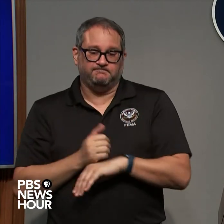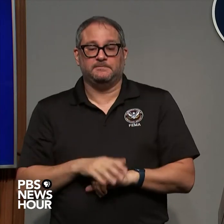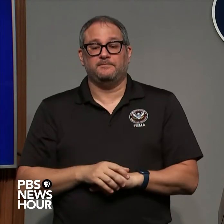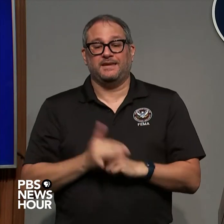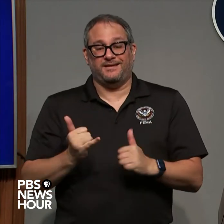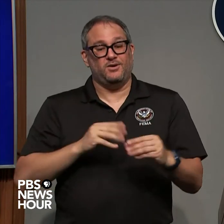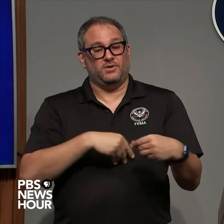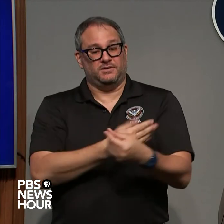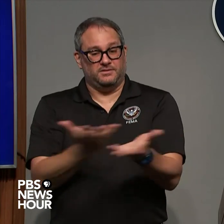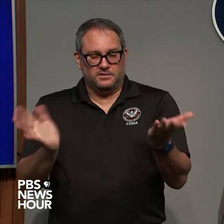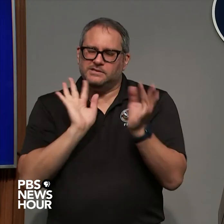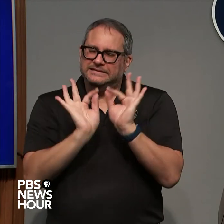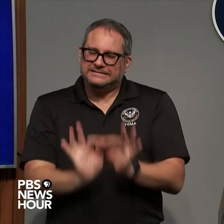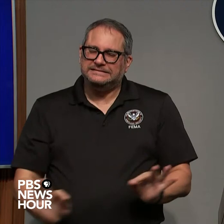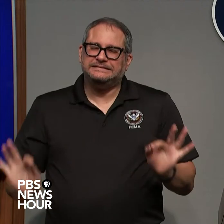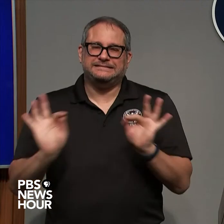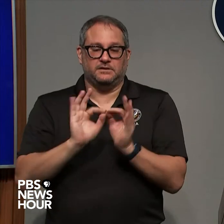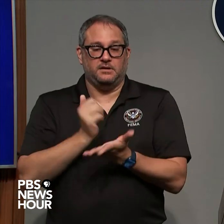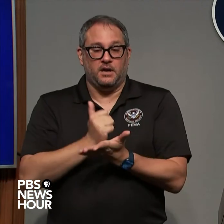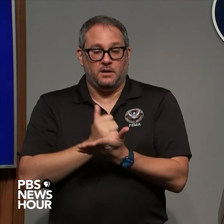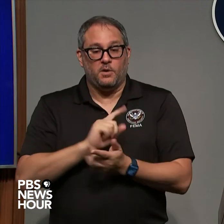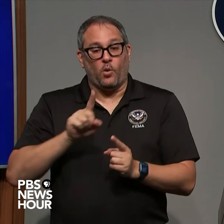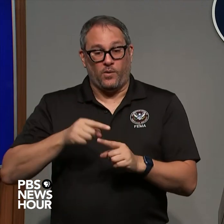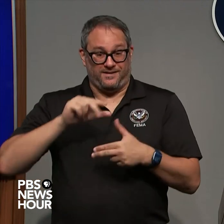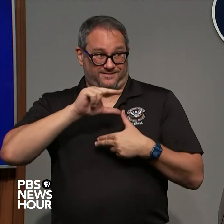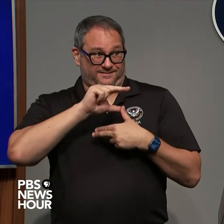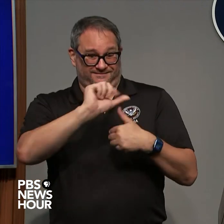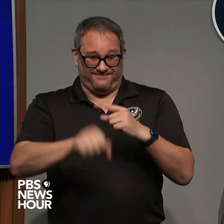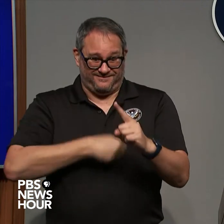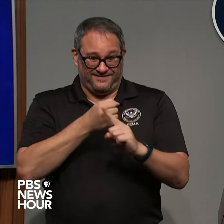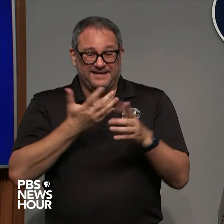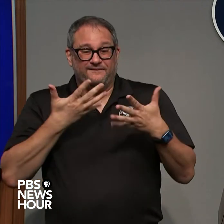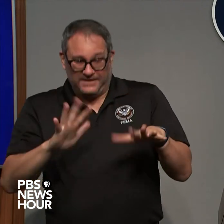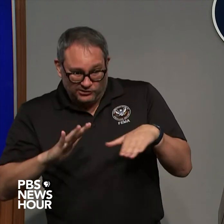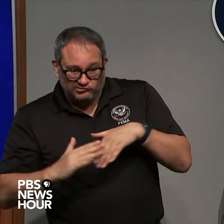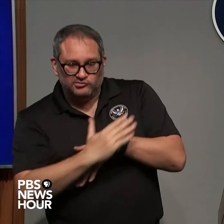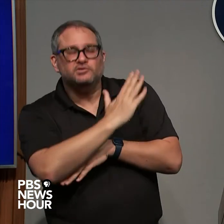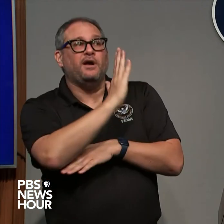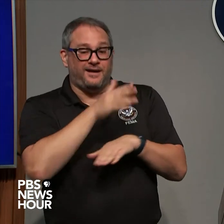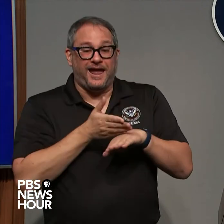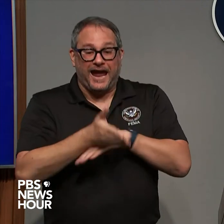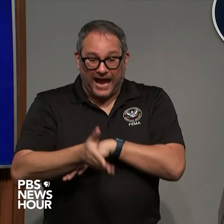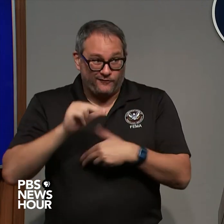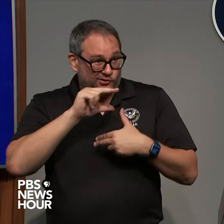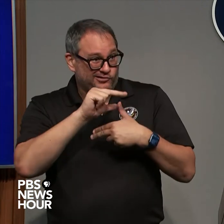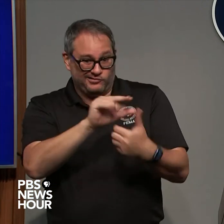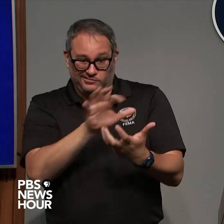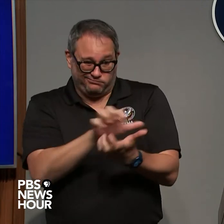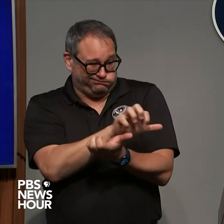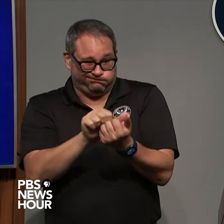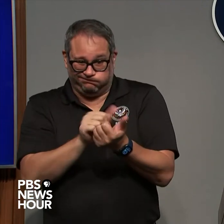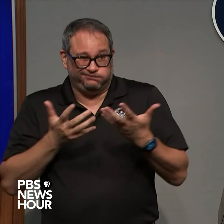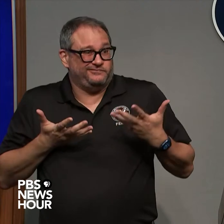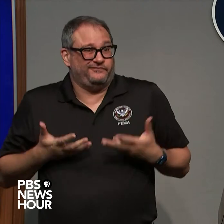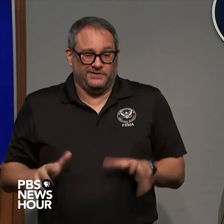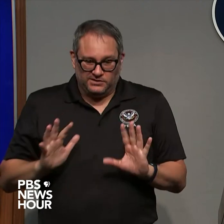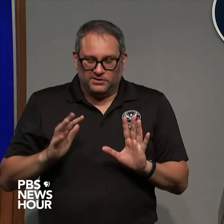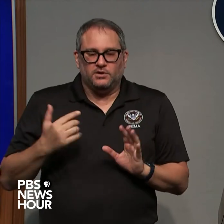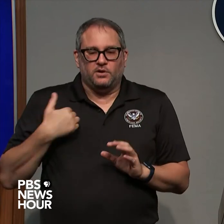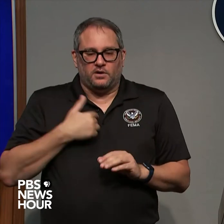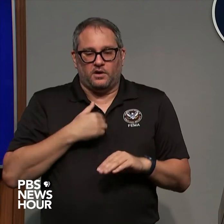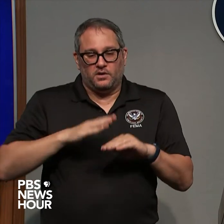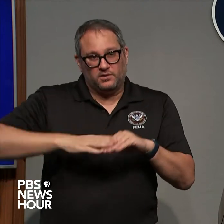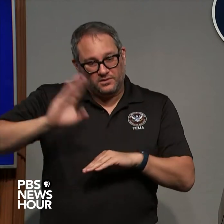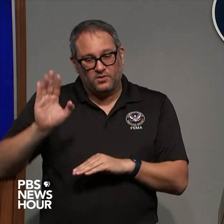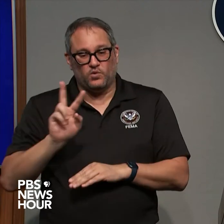the hurricane passes after landfall by the end of this weekend over 2500 Red Cross